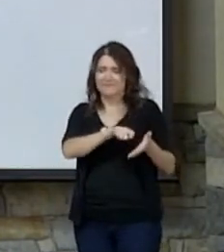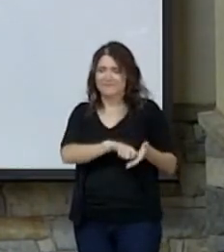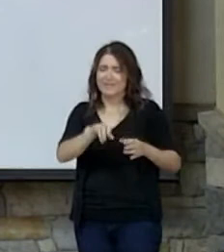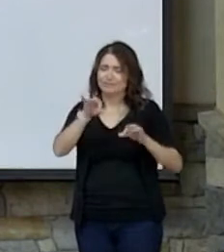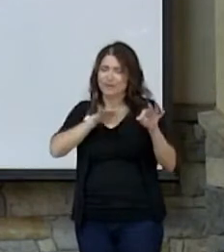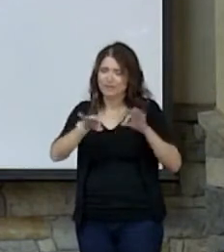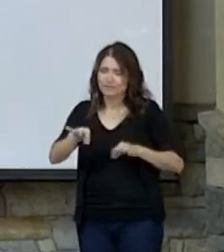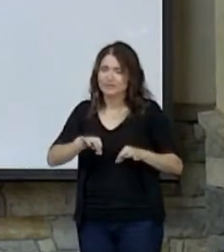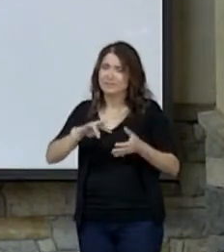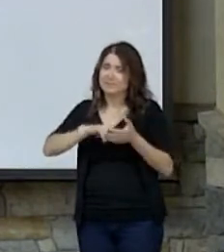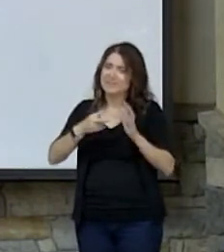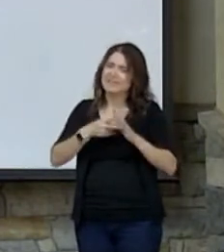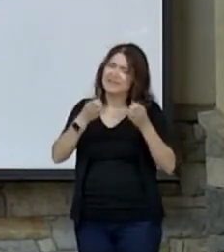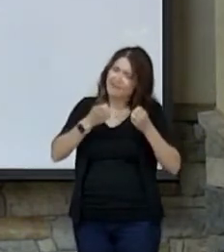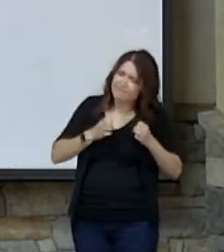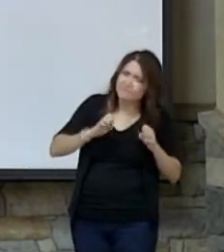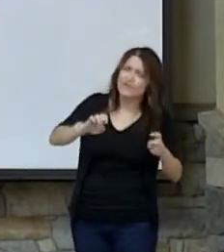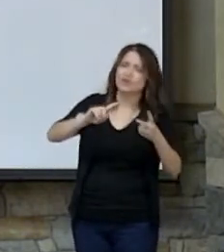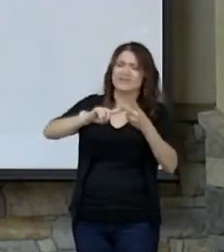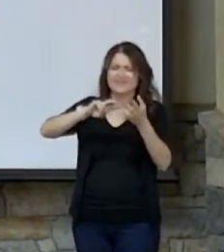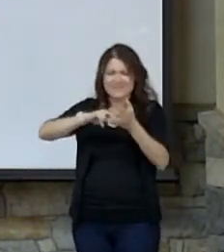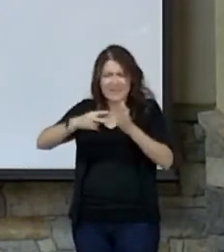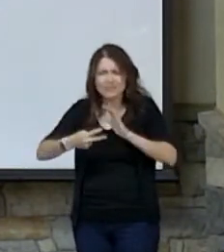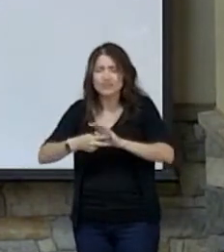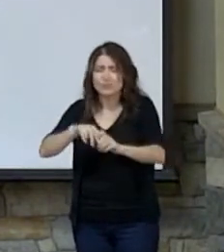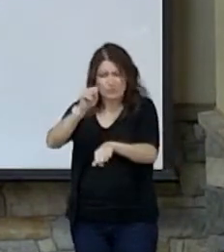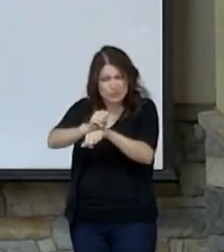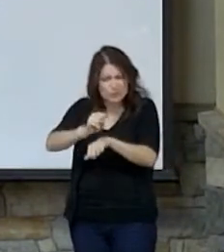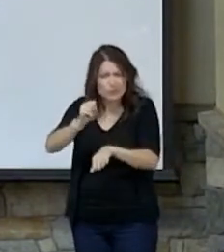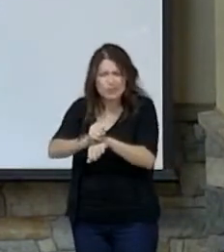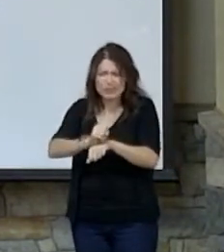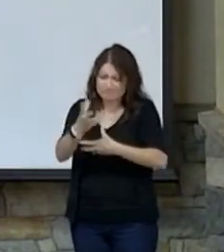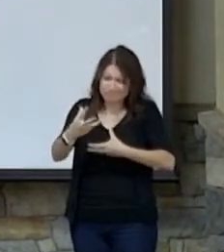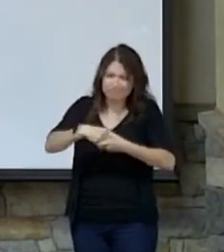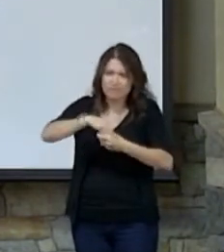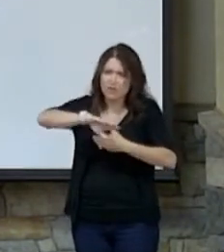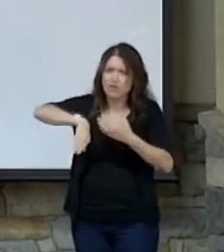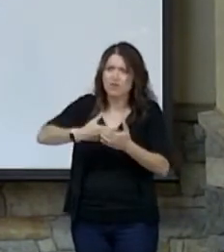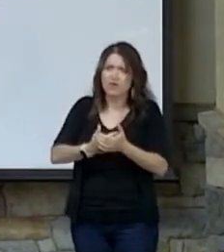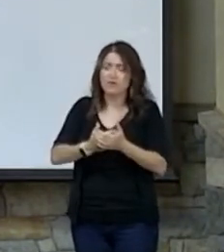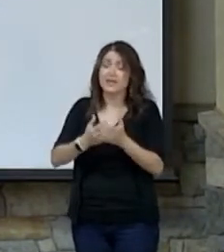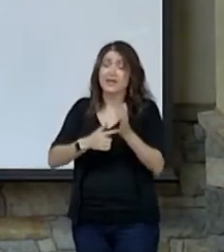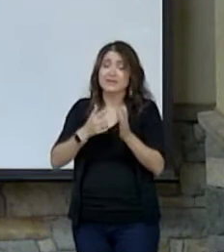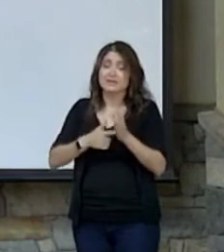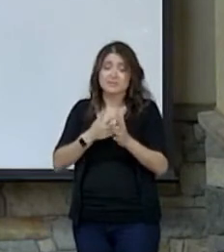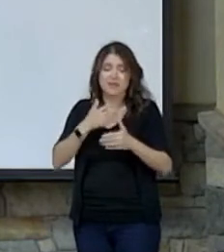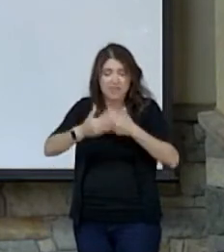effort. It takes intentionality. It takes work. And sometimes you get discouraged.